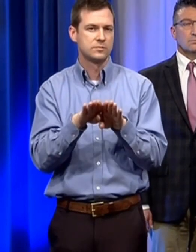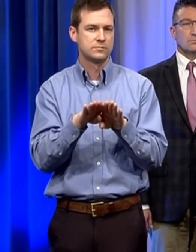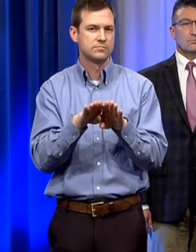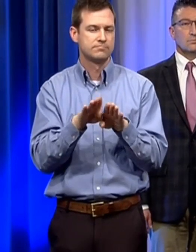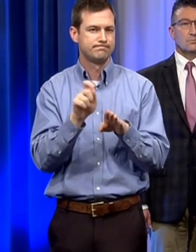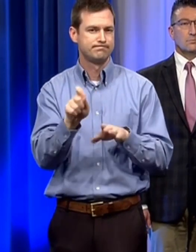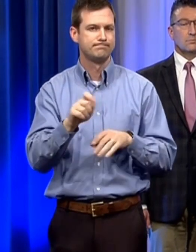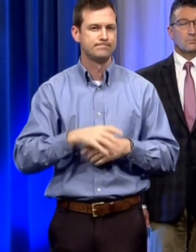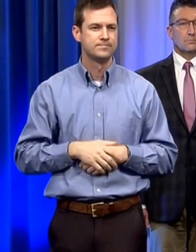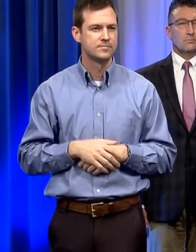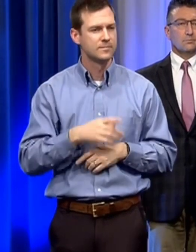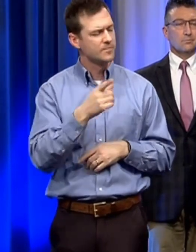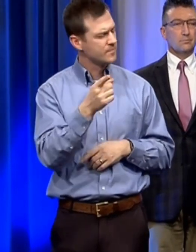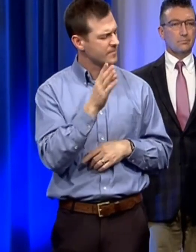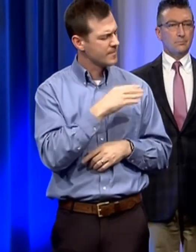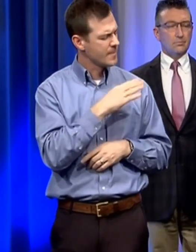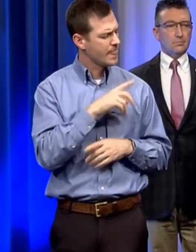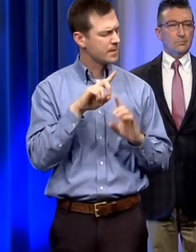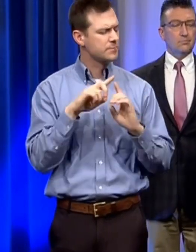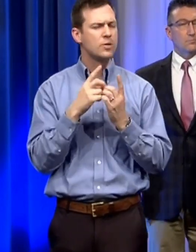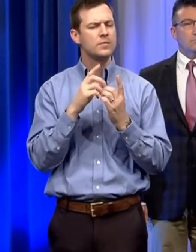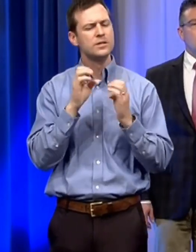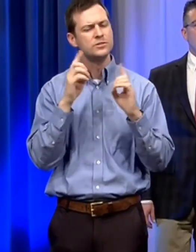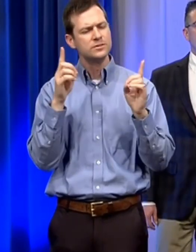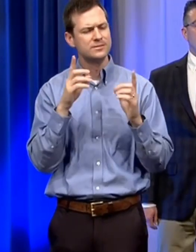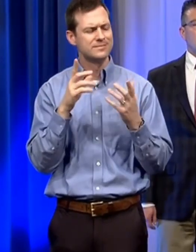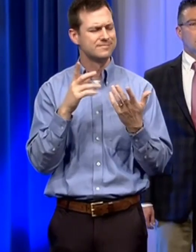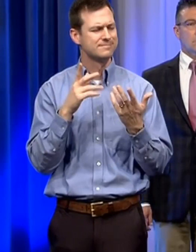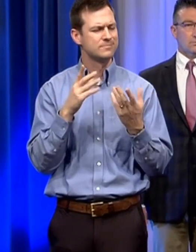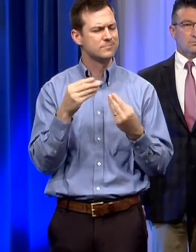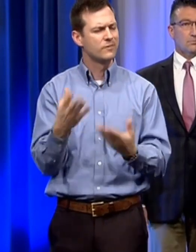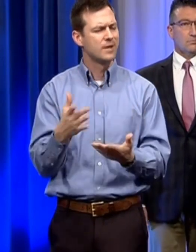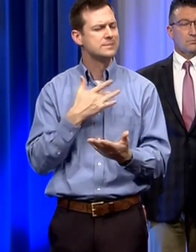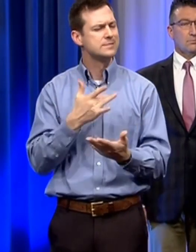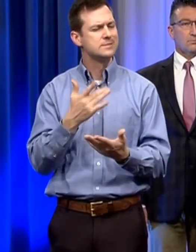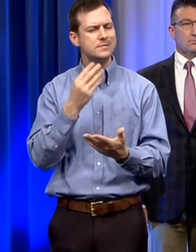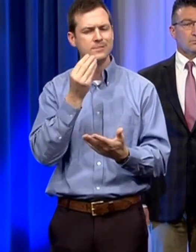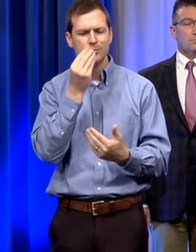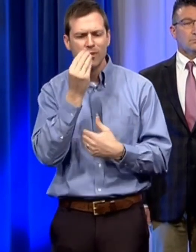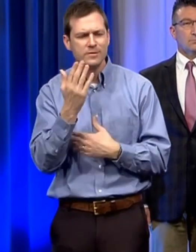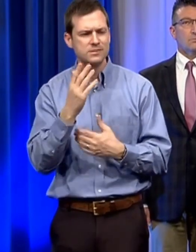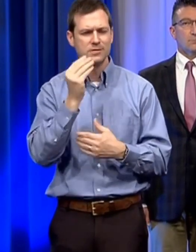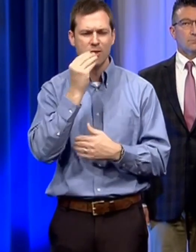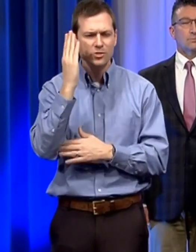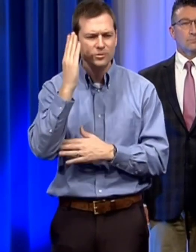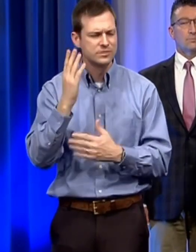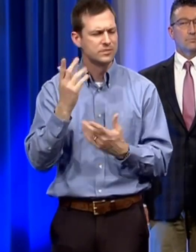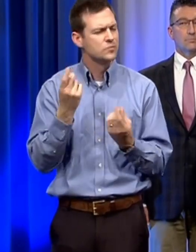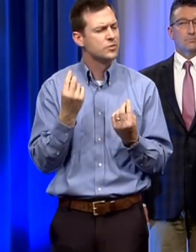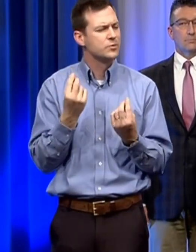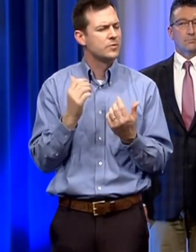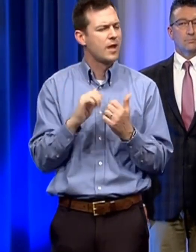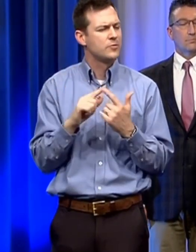department of education going to provide when it comes to food and these other services that a lot of students receive inside the school sure excellent